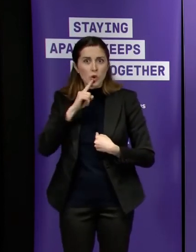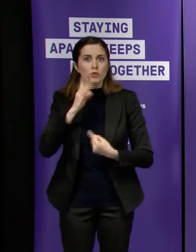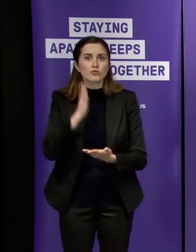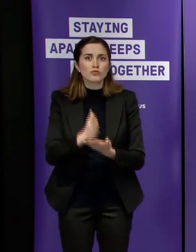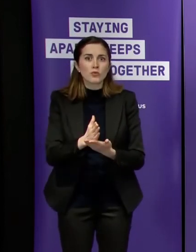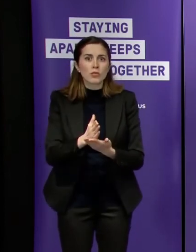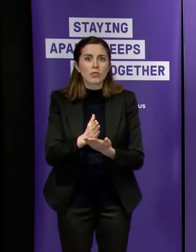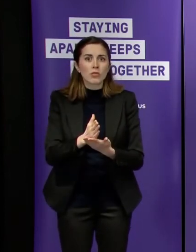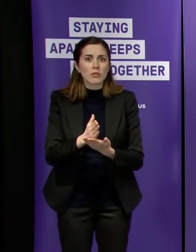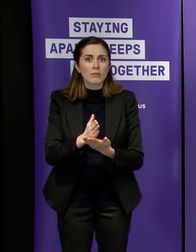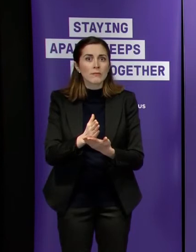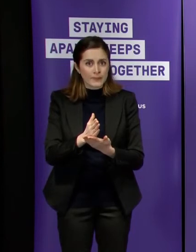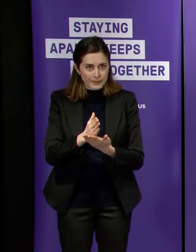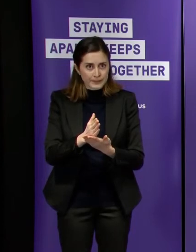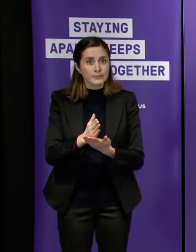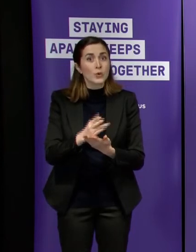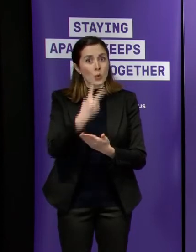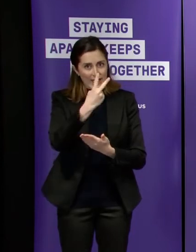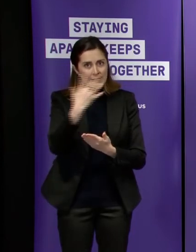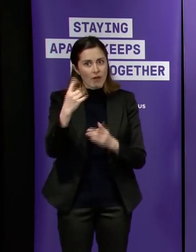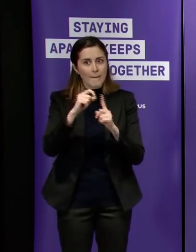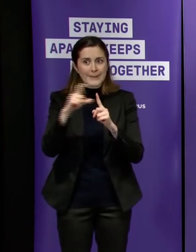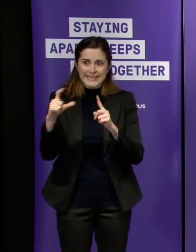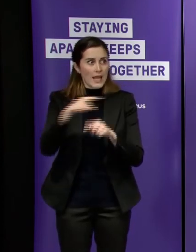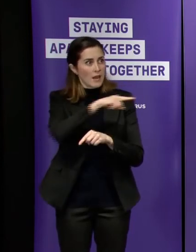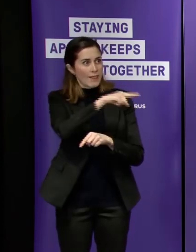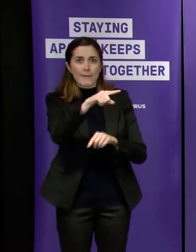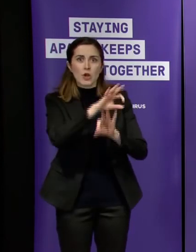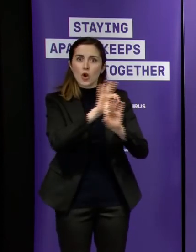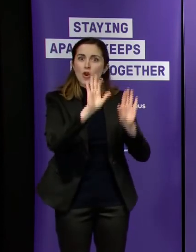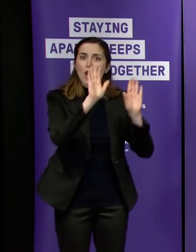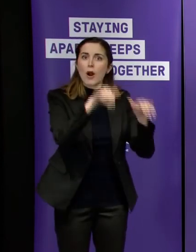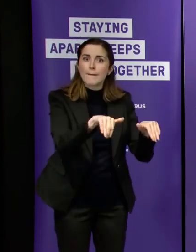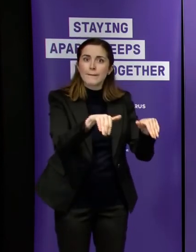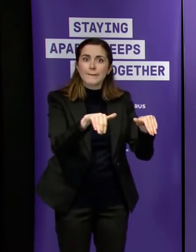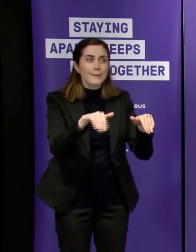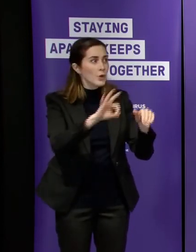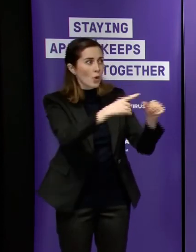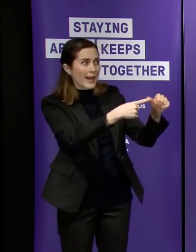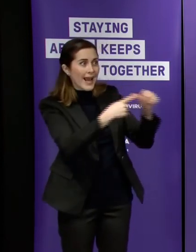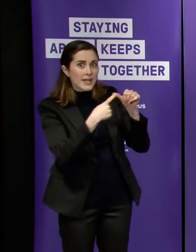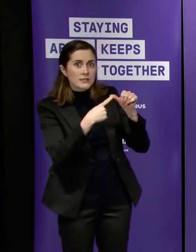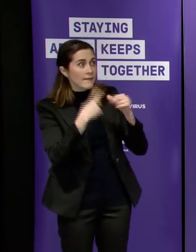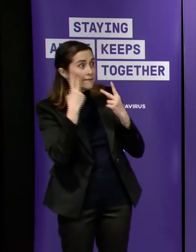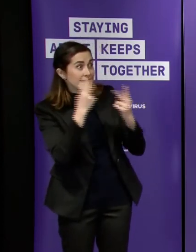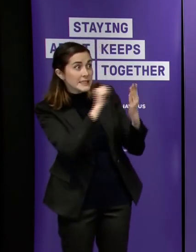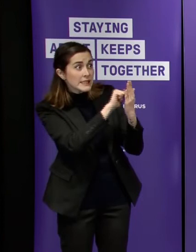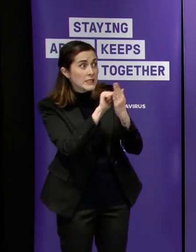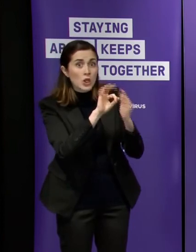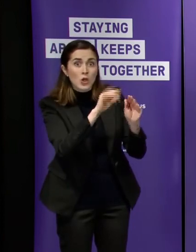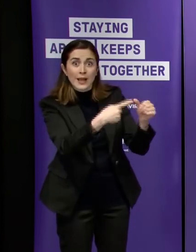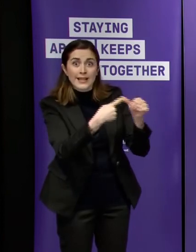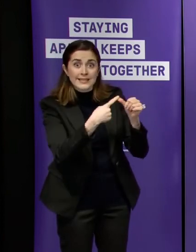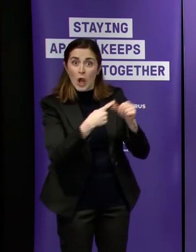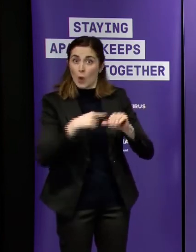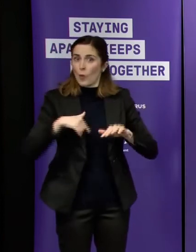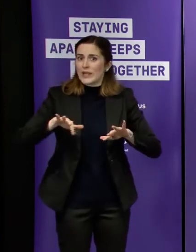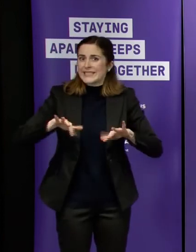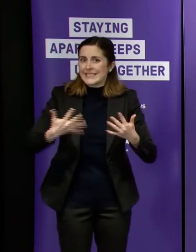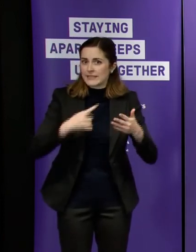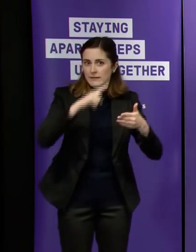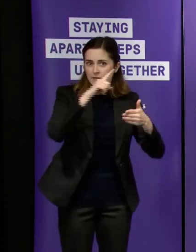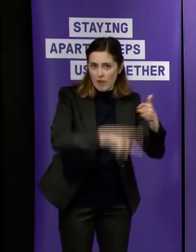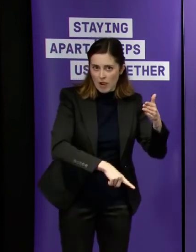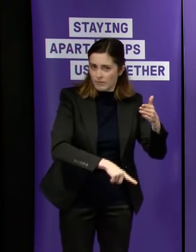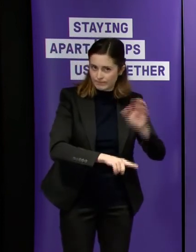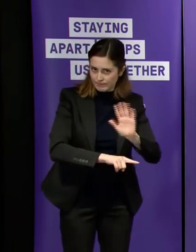what then happened was appropriate we didn't issue fines and in fact i don't issue fines victoria police then go and